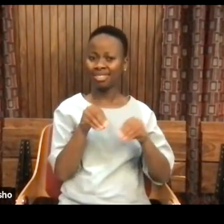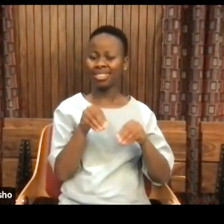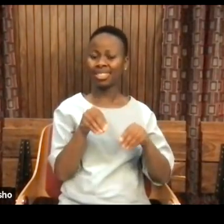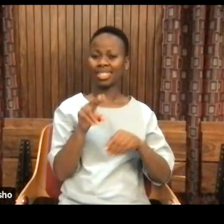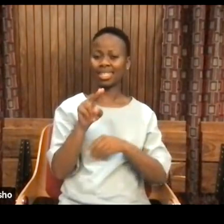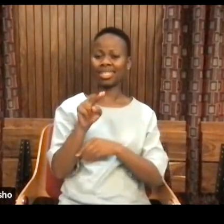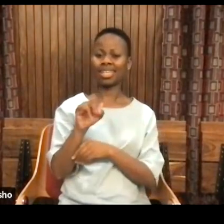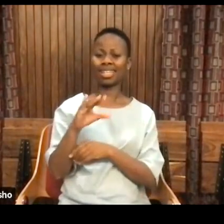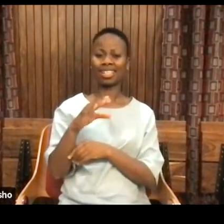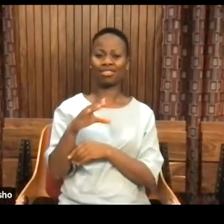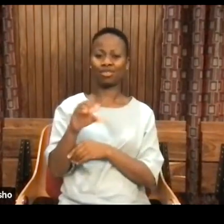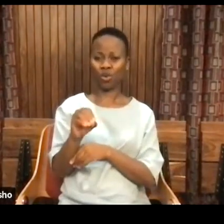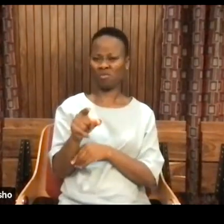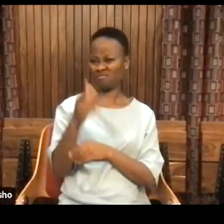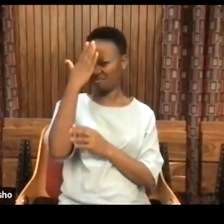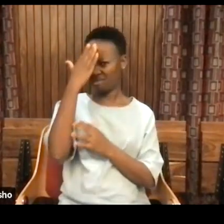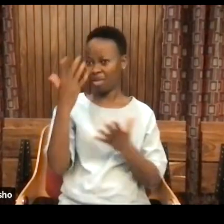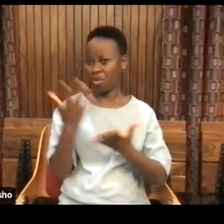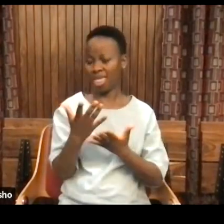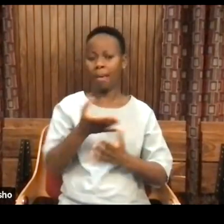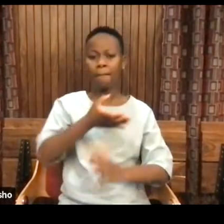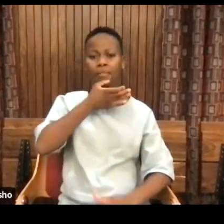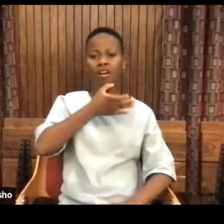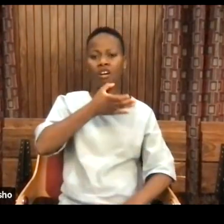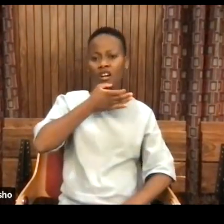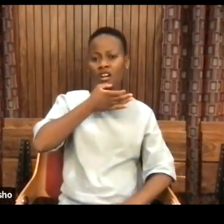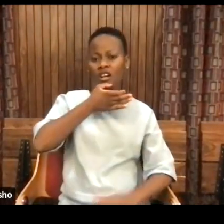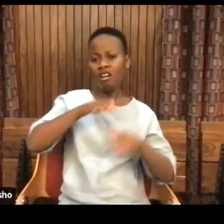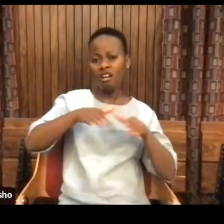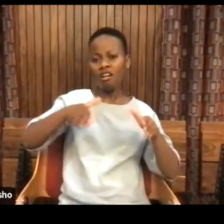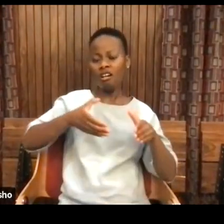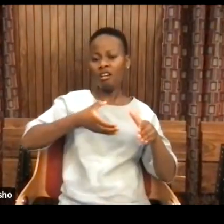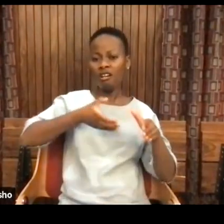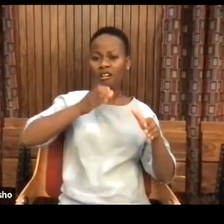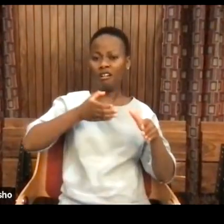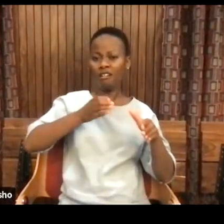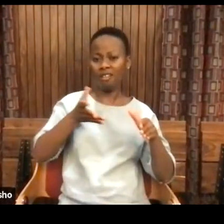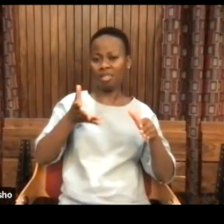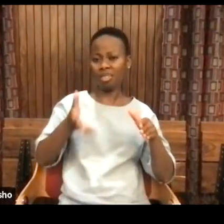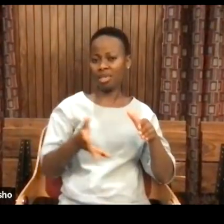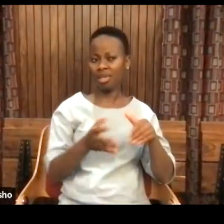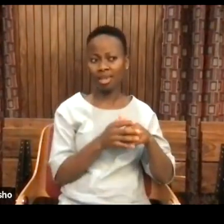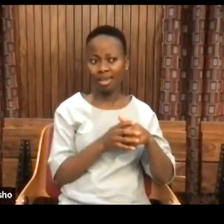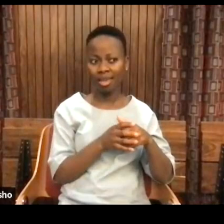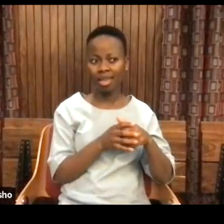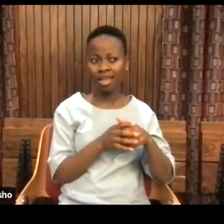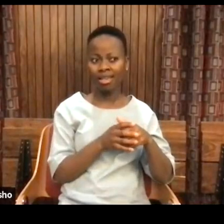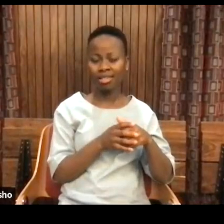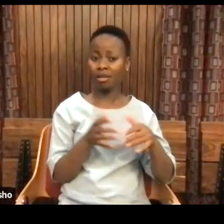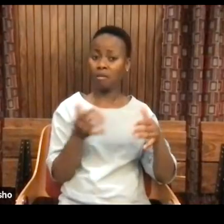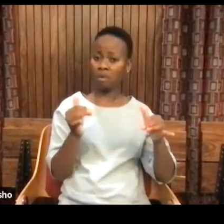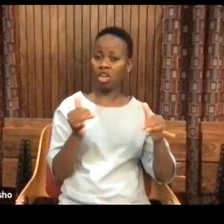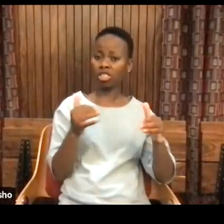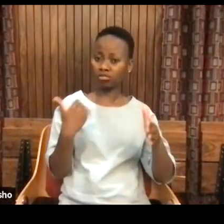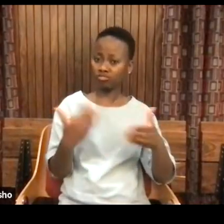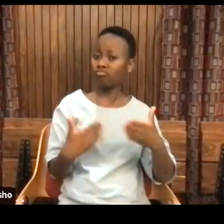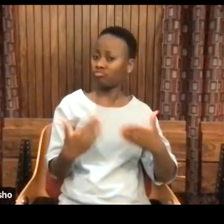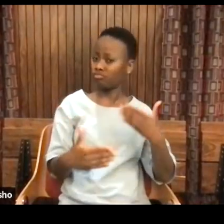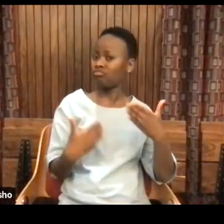Nietzsche was? At the bar. And as this is going on, this party,